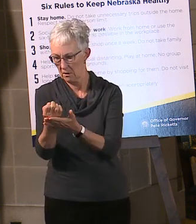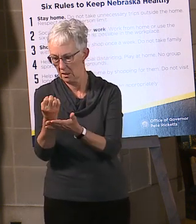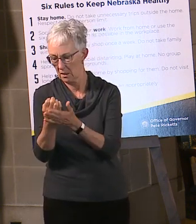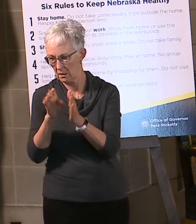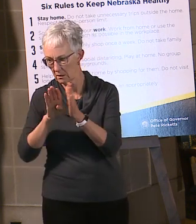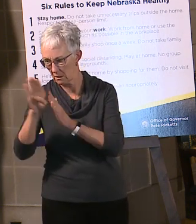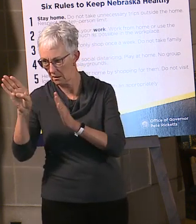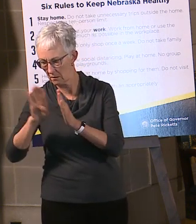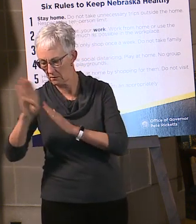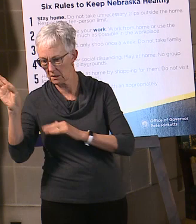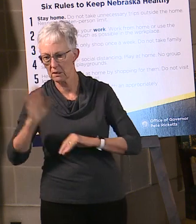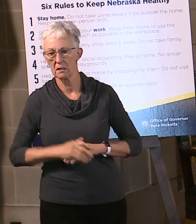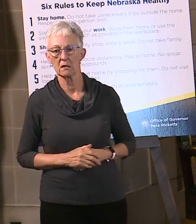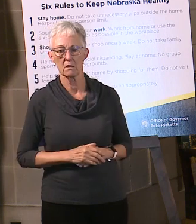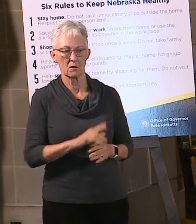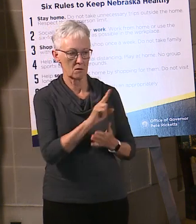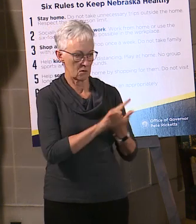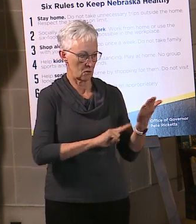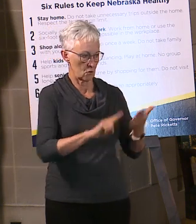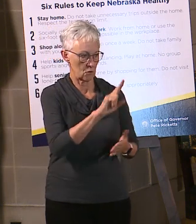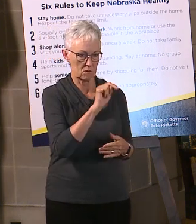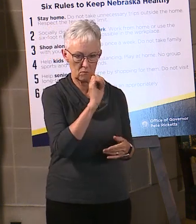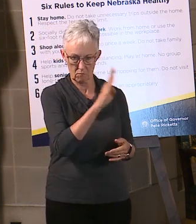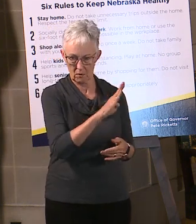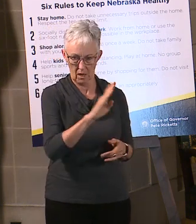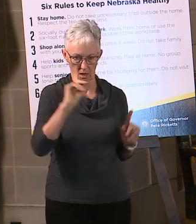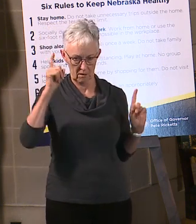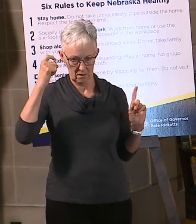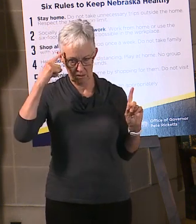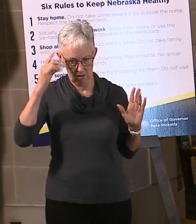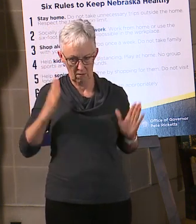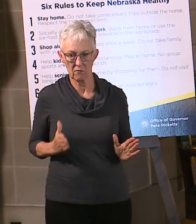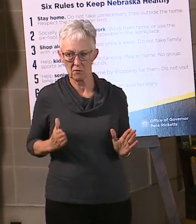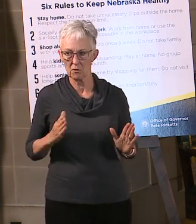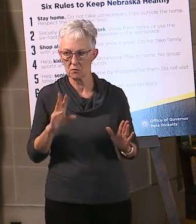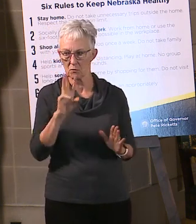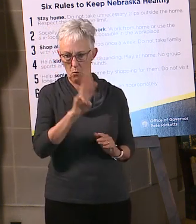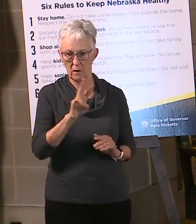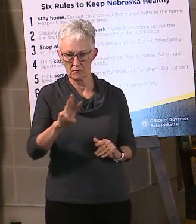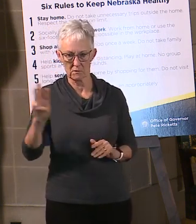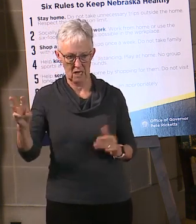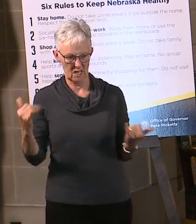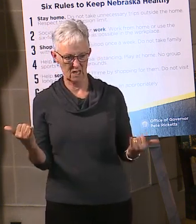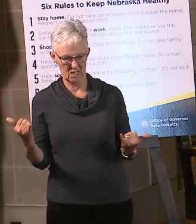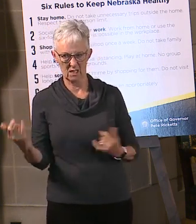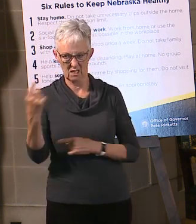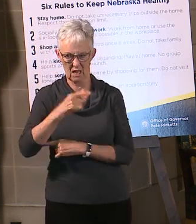of Nebraska, the Governor's website eventually today, and of course,